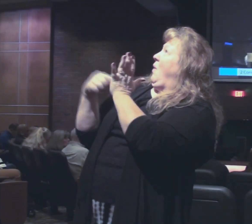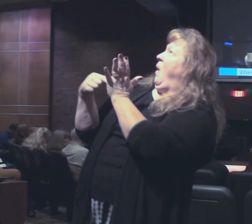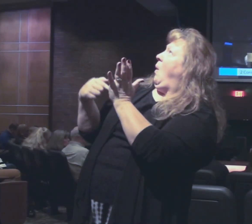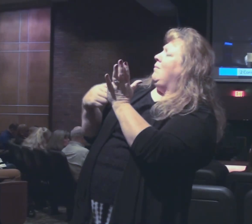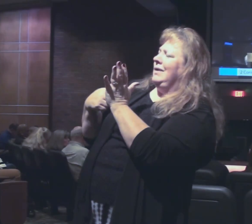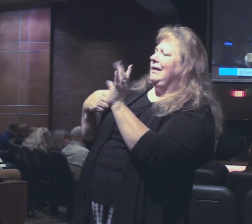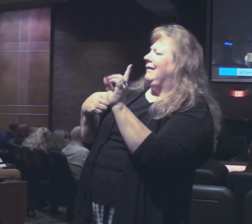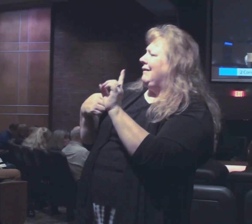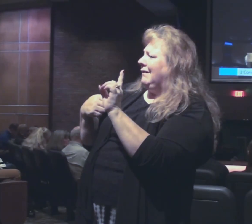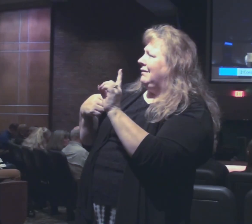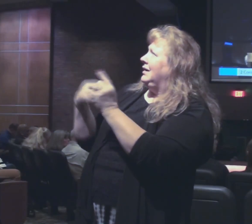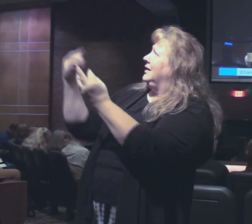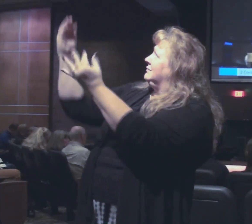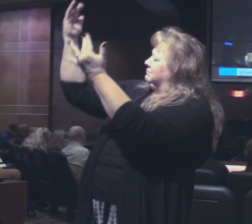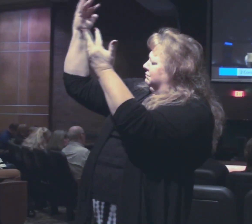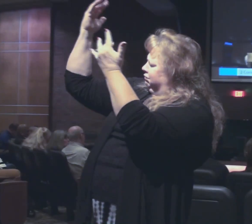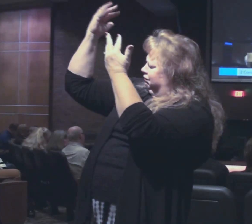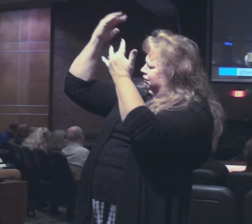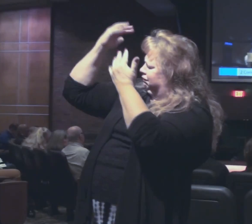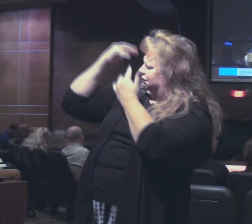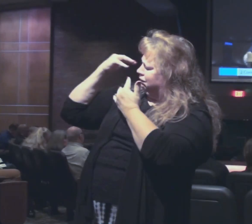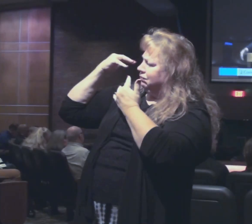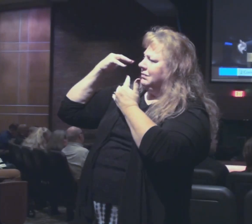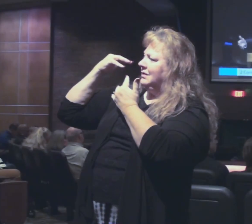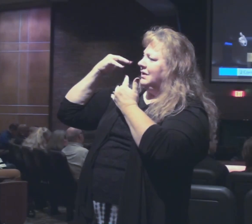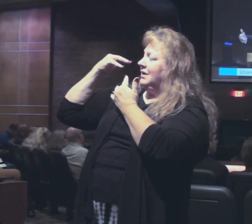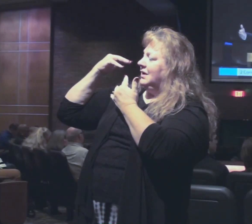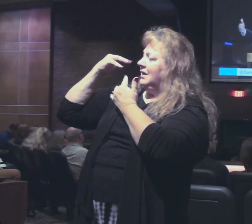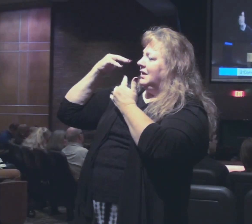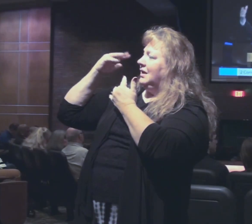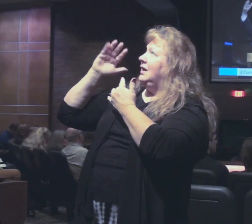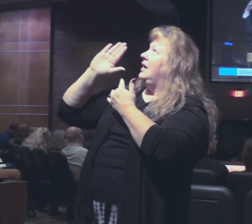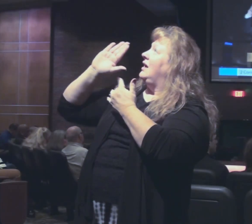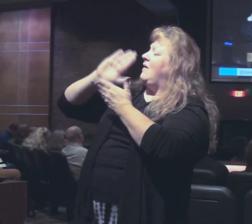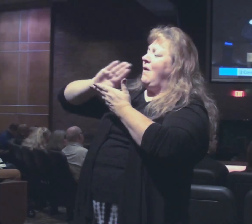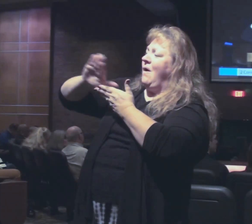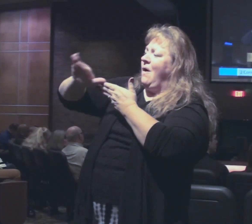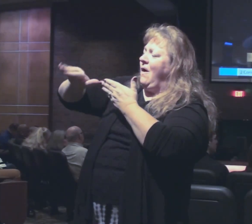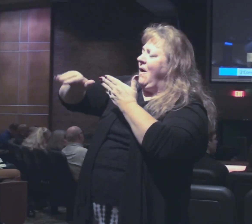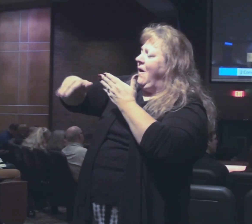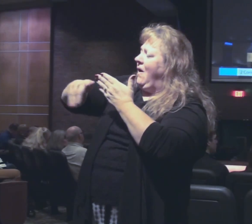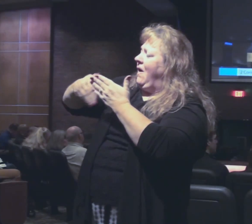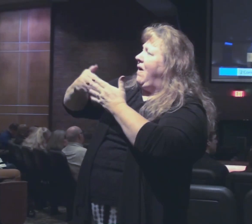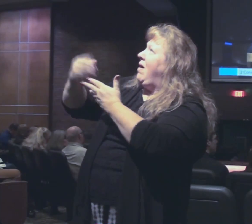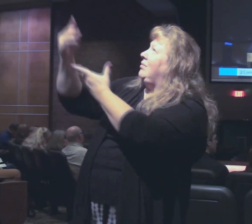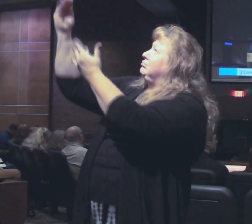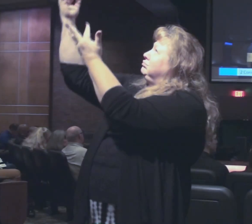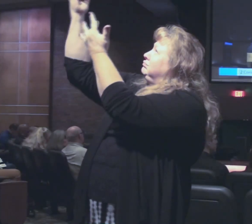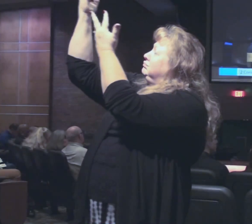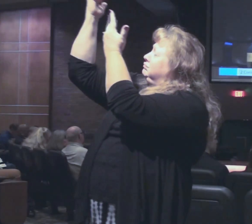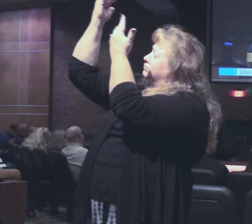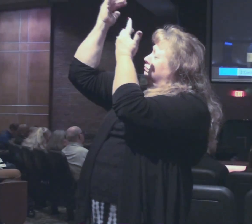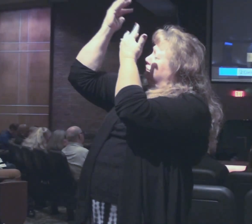it's just poured out upon me and he pours it all out on me